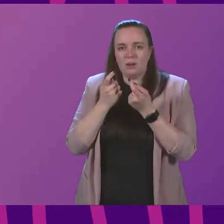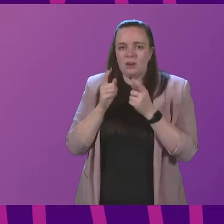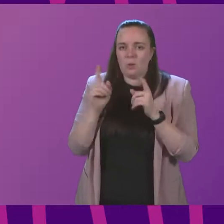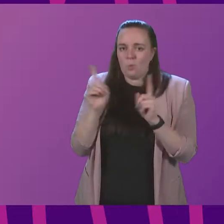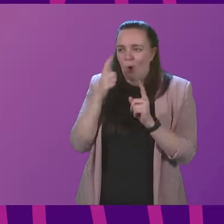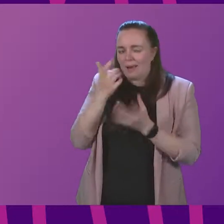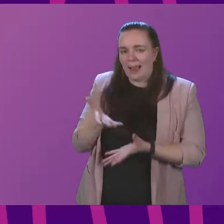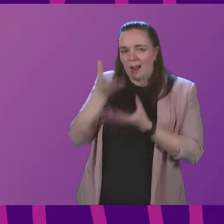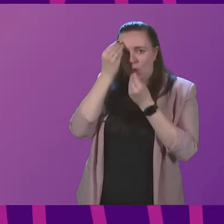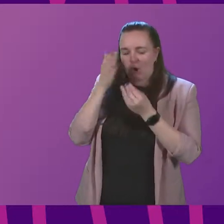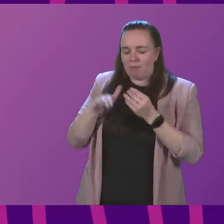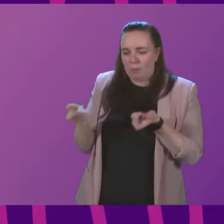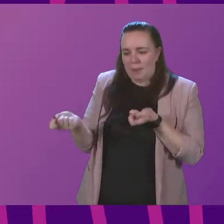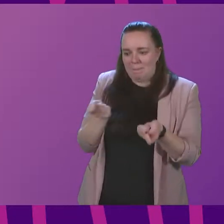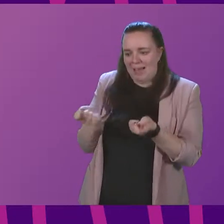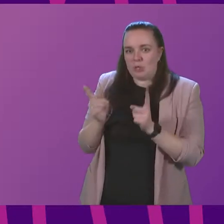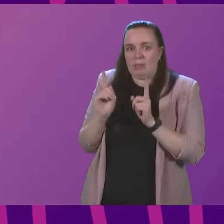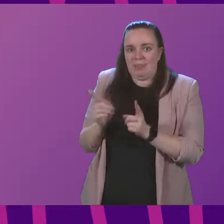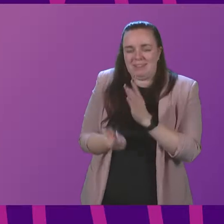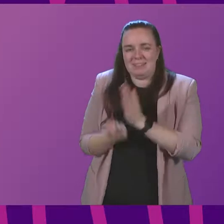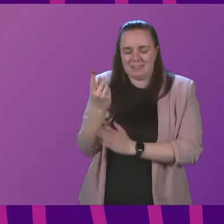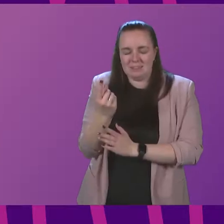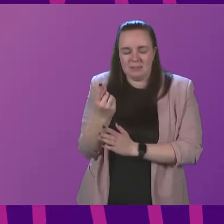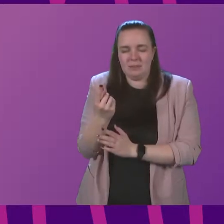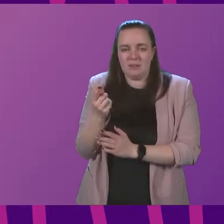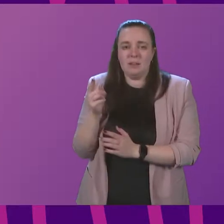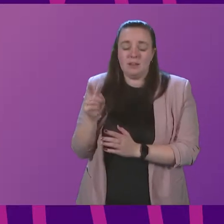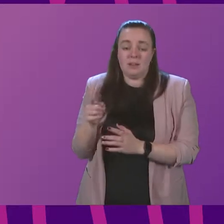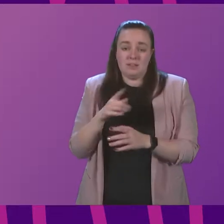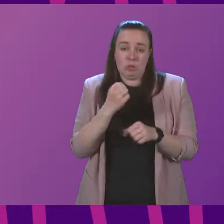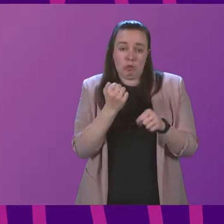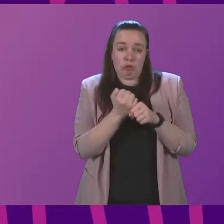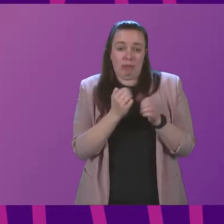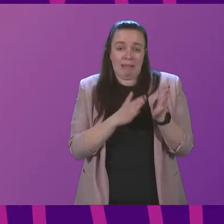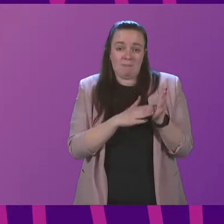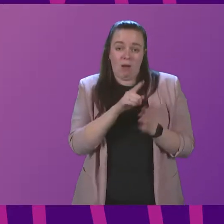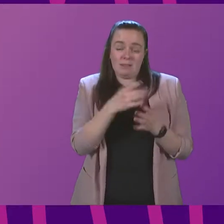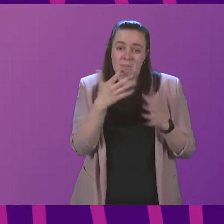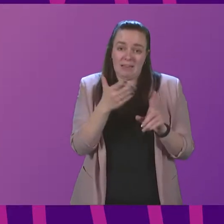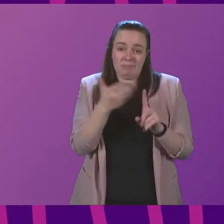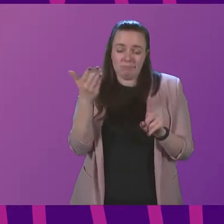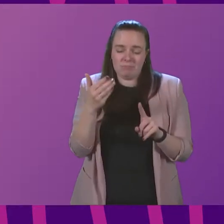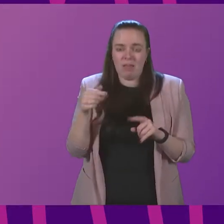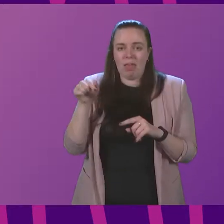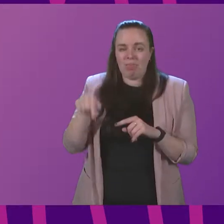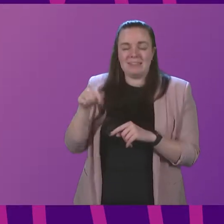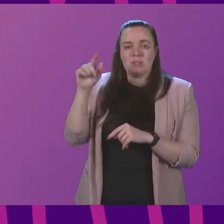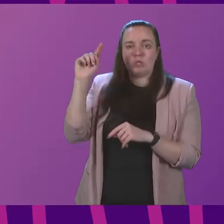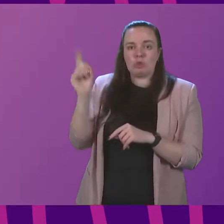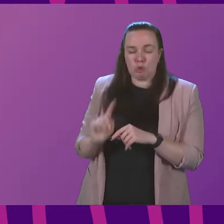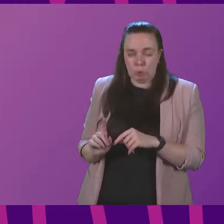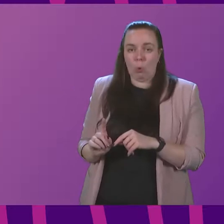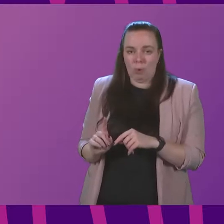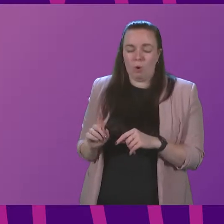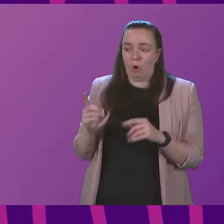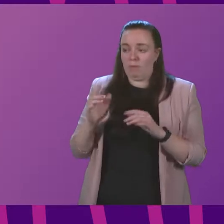we can learn from the handling of this particular incident. This has been as Gillian Martin acknowledges a storm of the